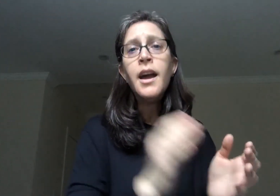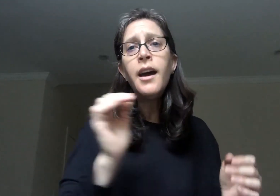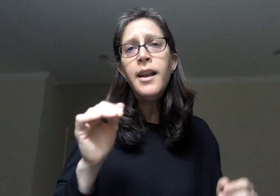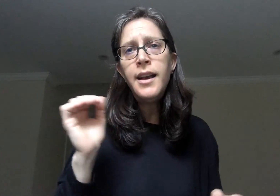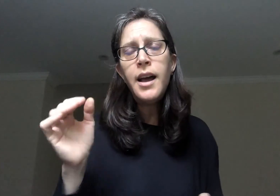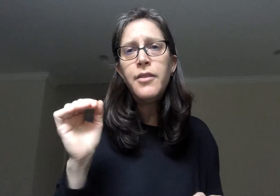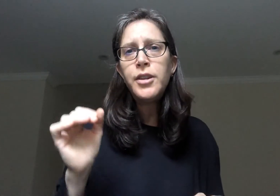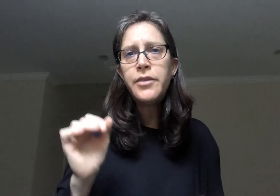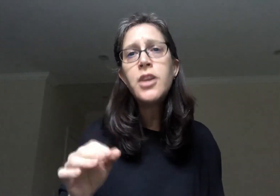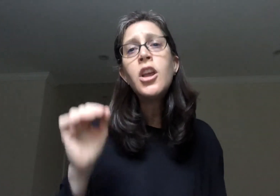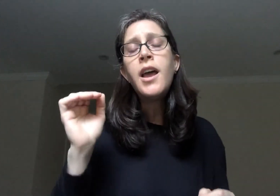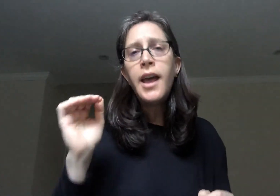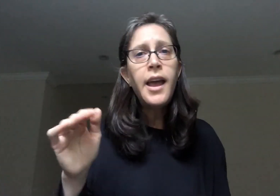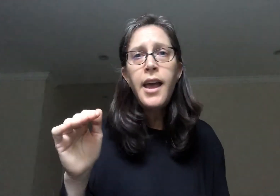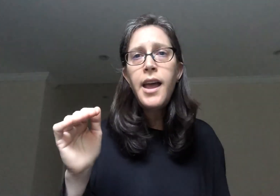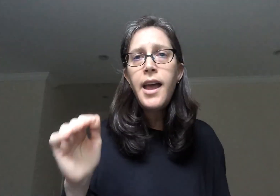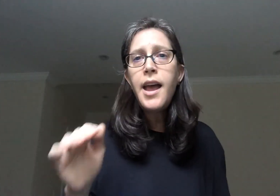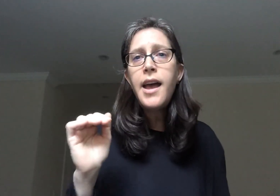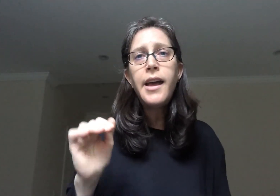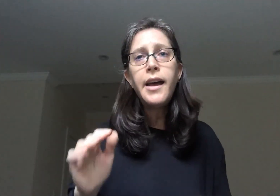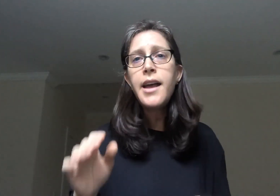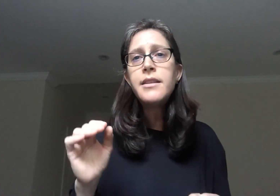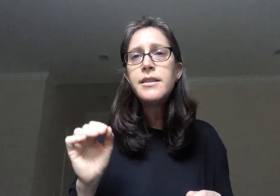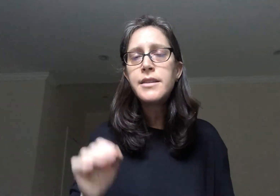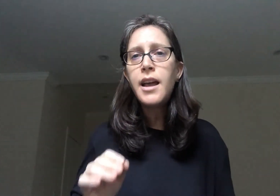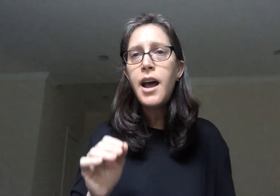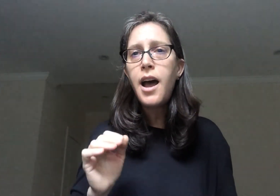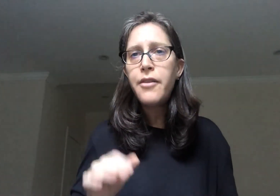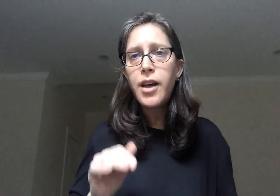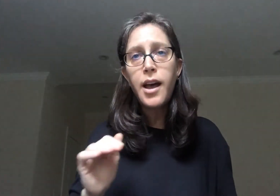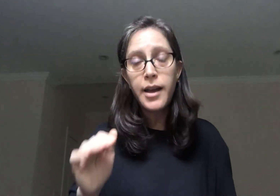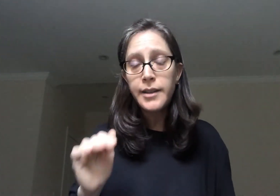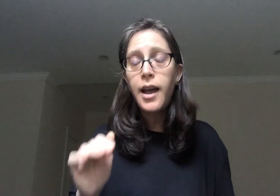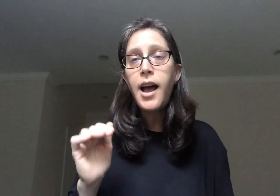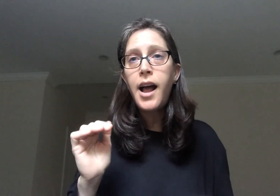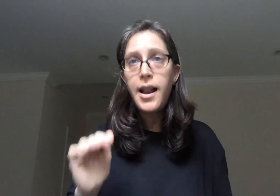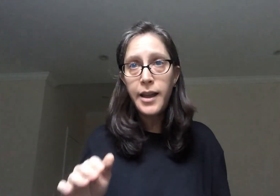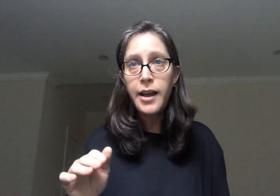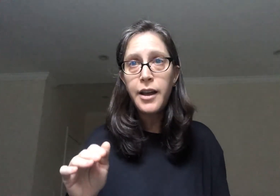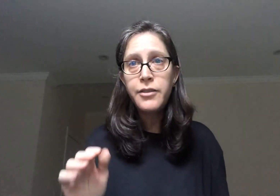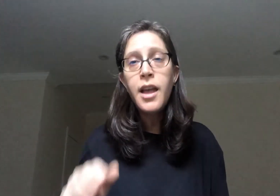Chalav Udevash. Eretz Zavat. Chalav.